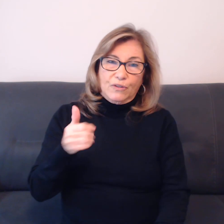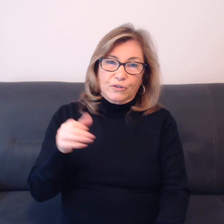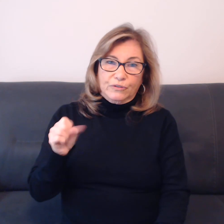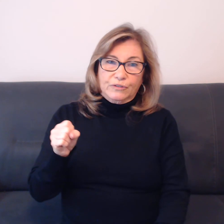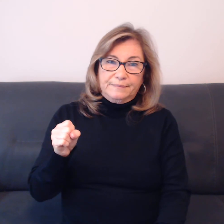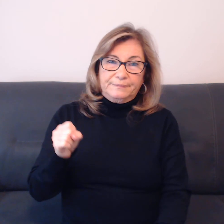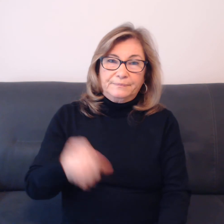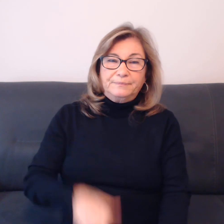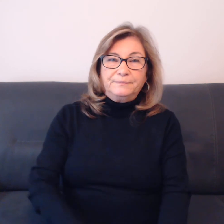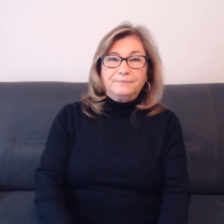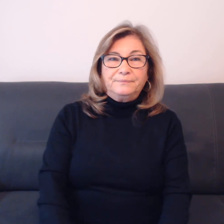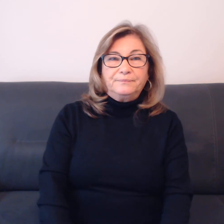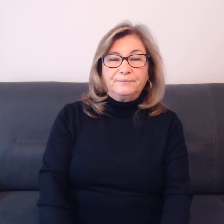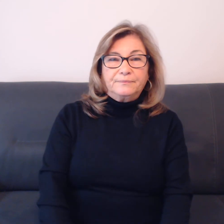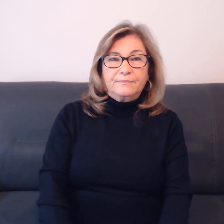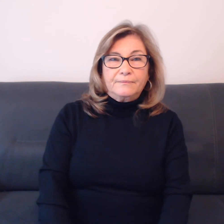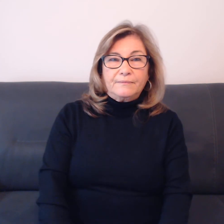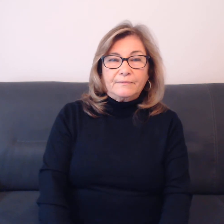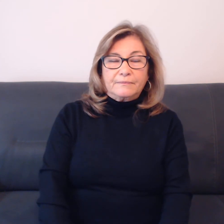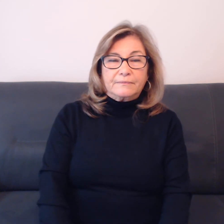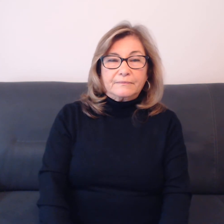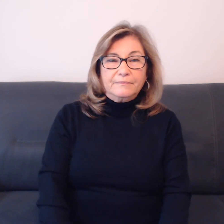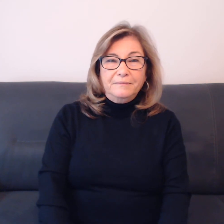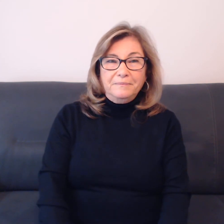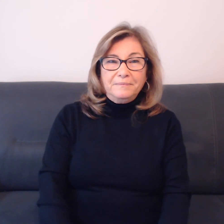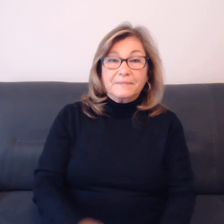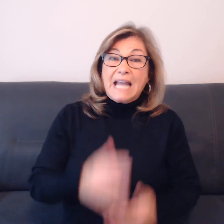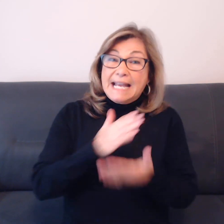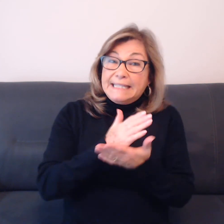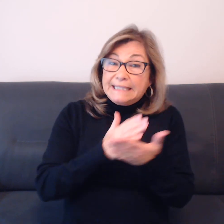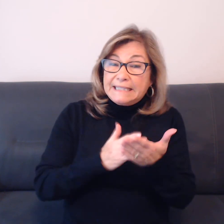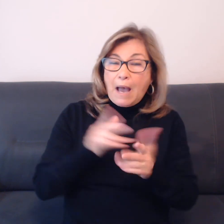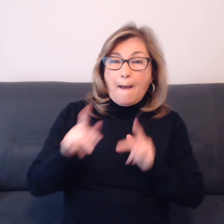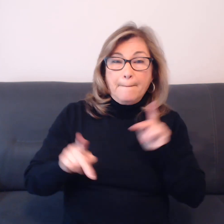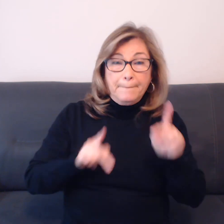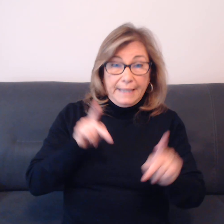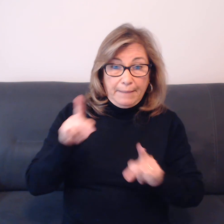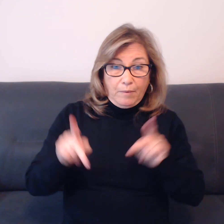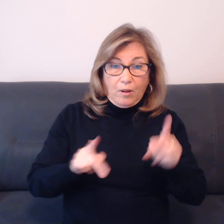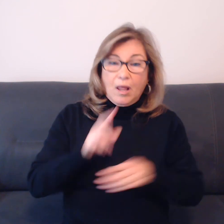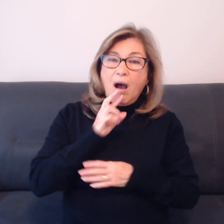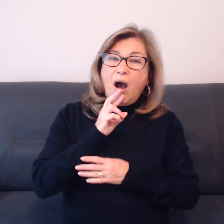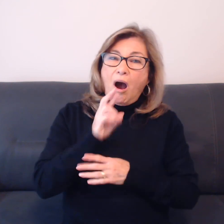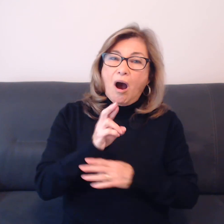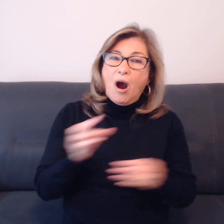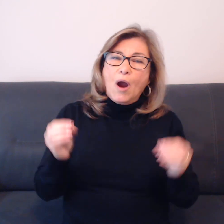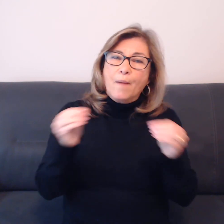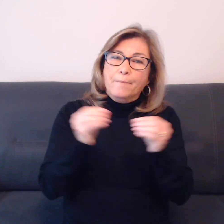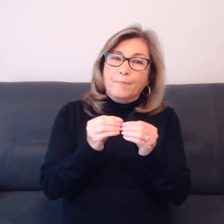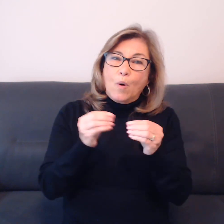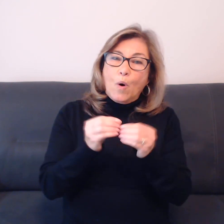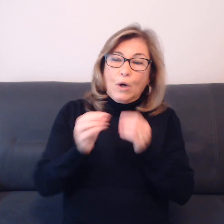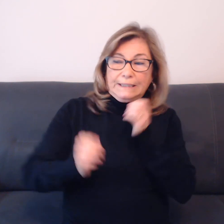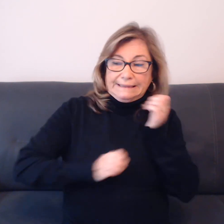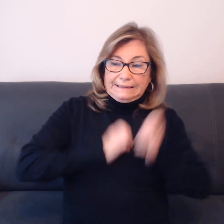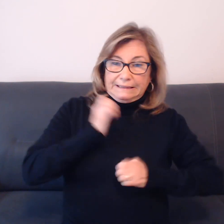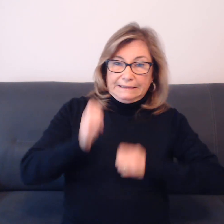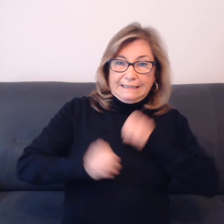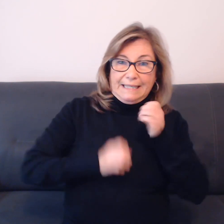Again, some people are more emotional than